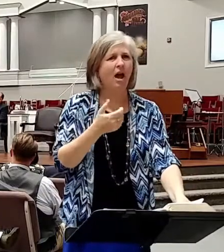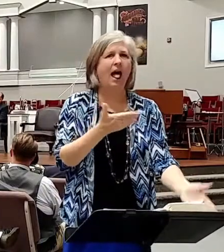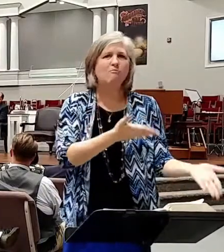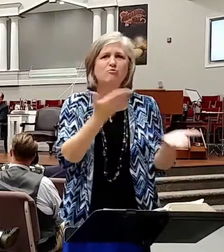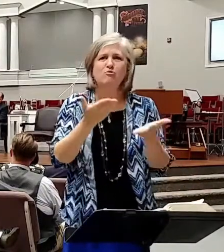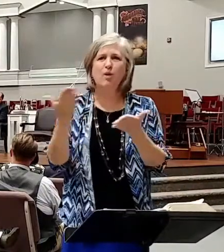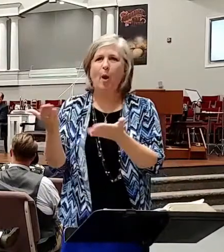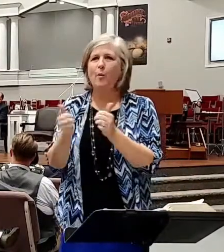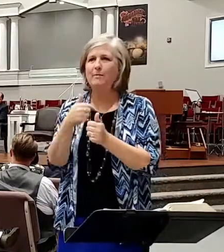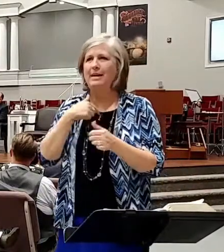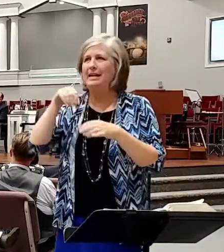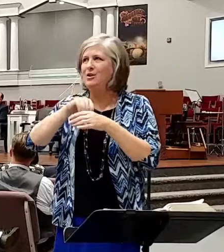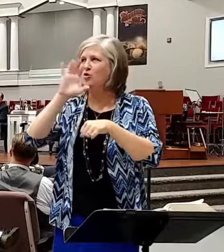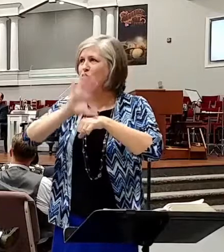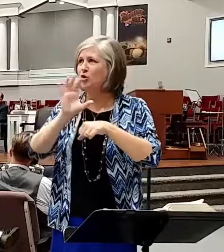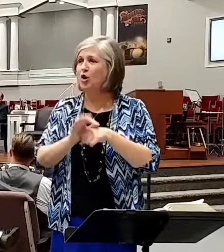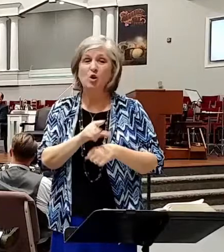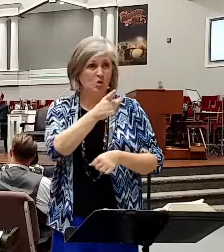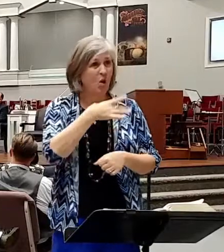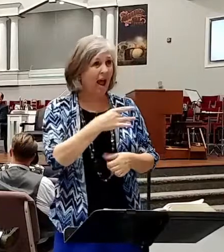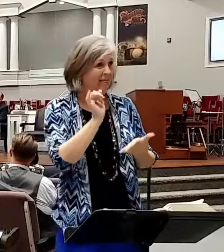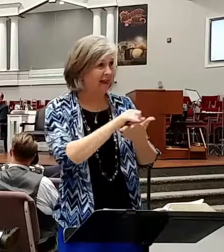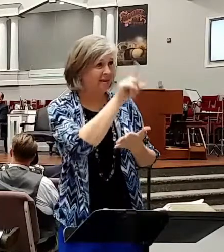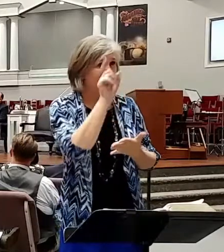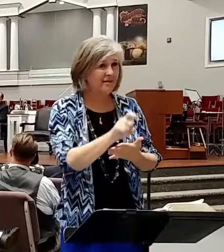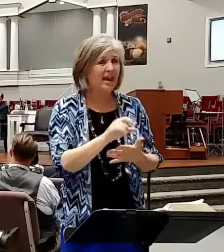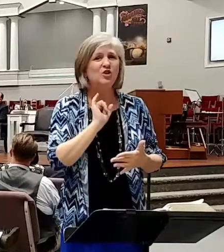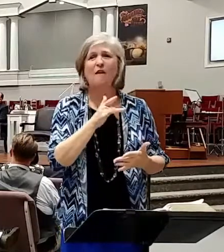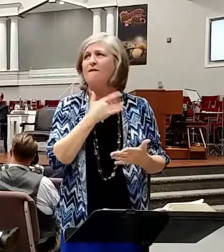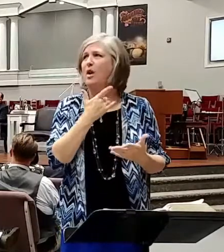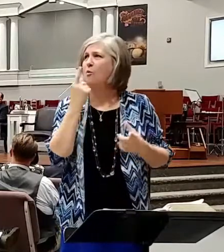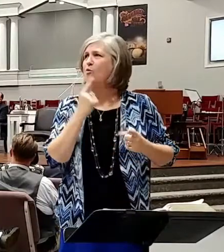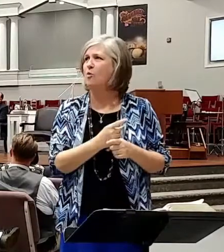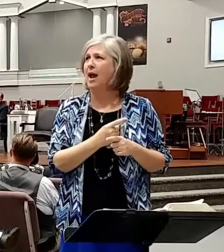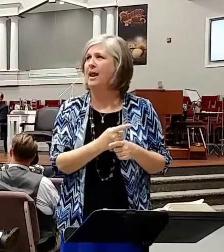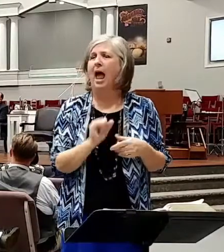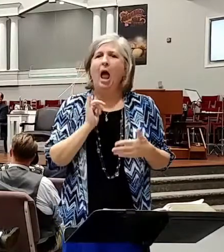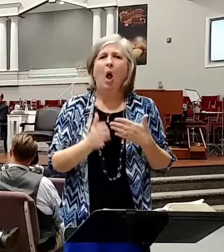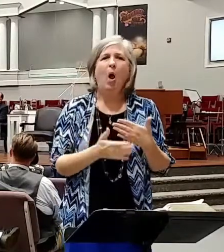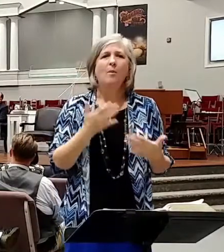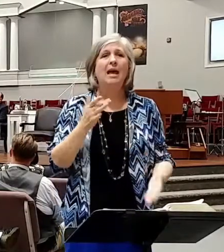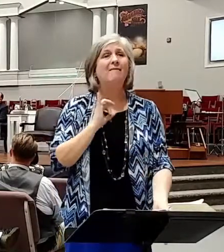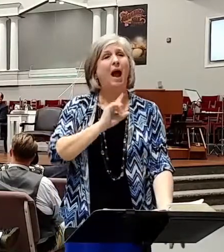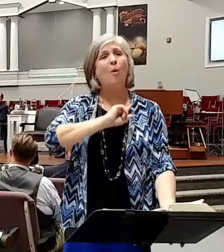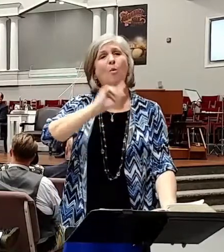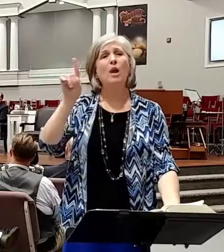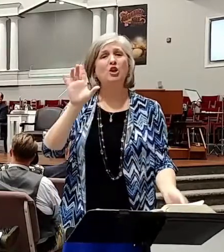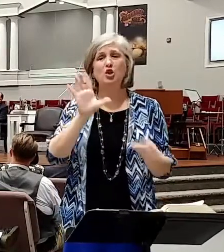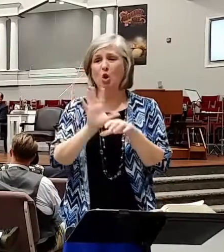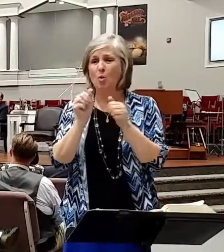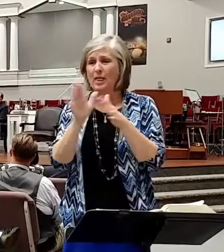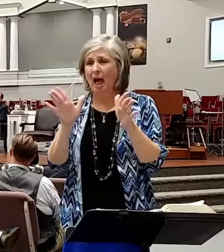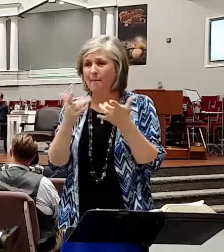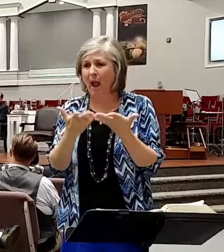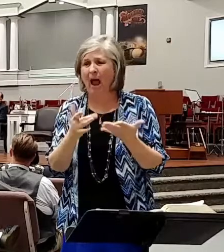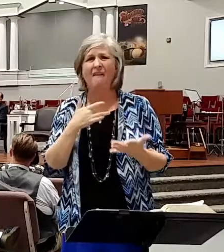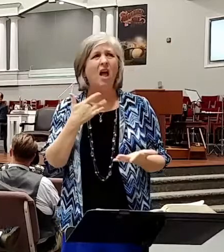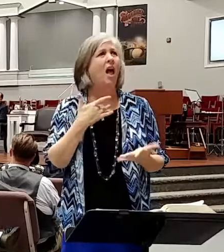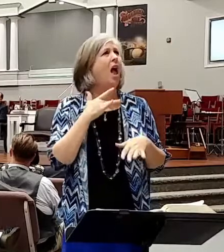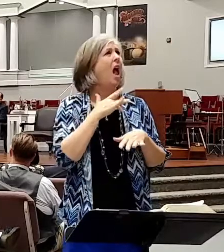in the church. Can I get an amen? Do y'all like doing that? I mean, that just feels proper. I almost feel... If I went to church and didn't have my Bible, I'd feel naked. And that's an image you don't want in